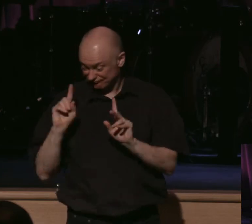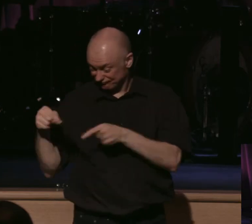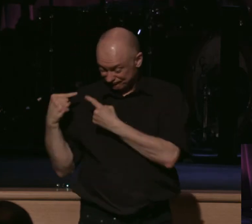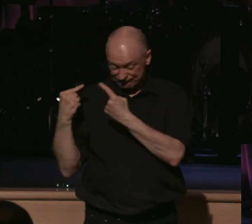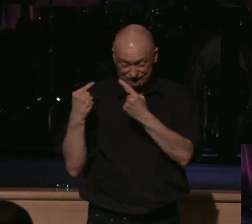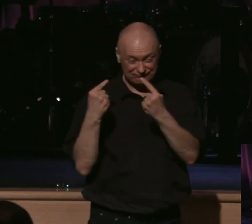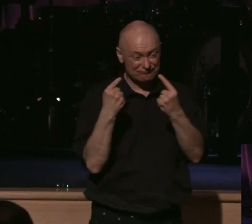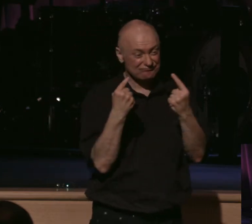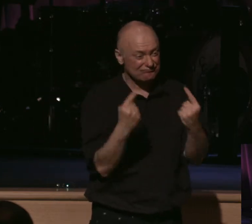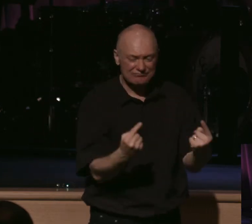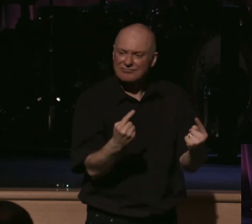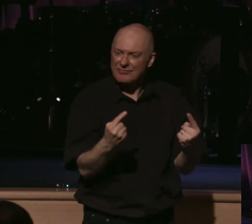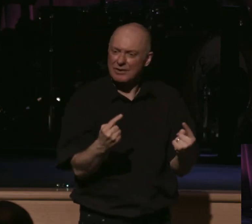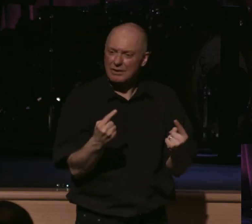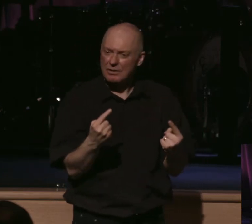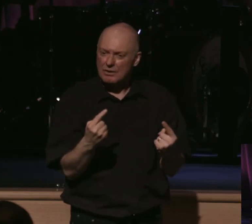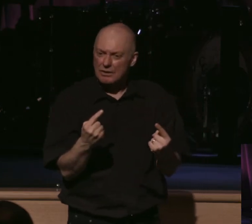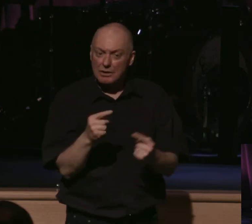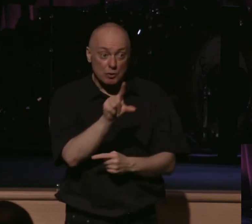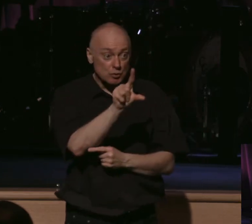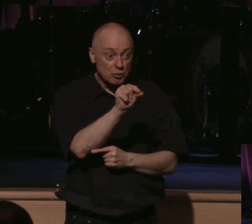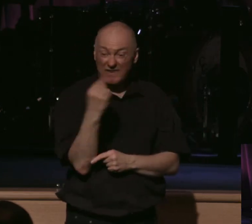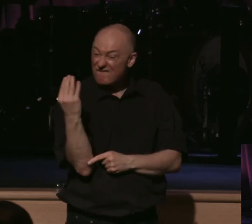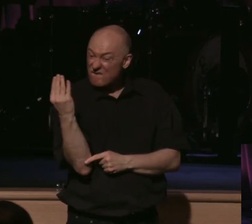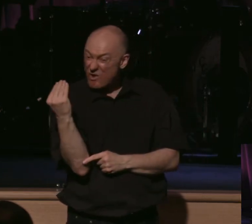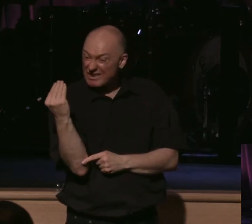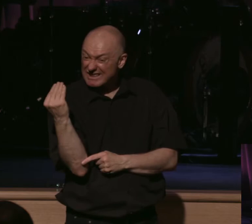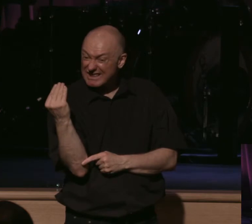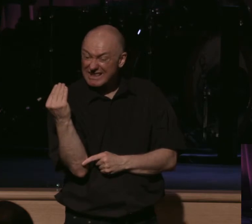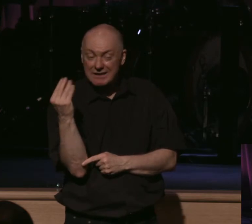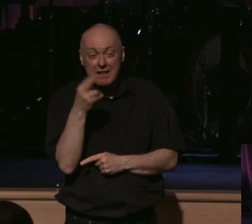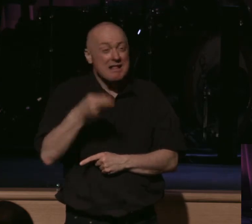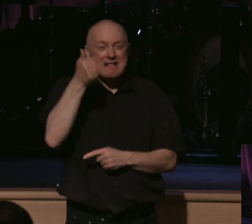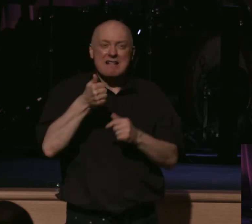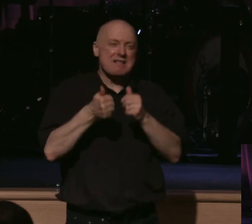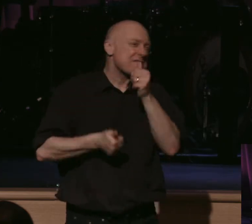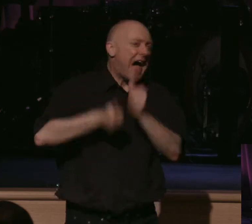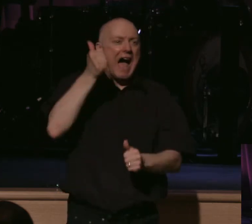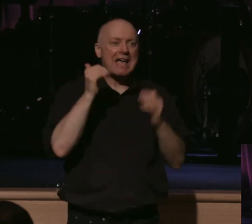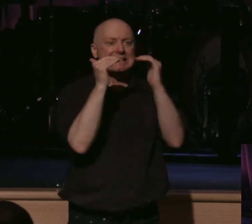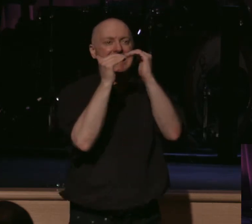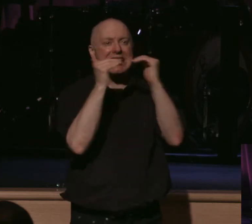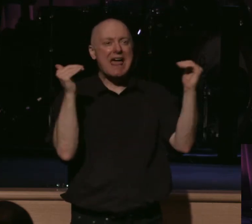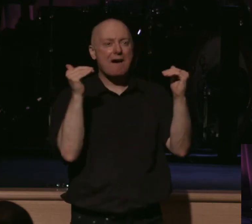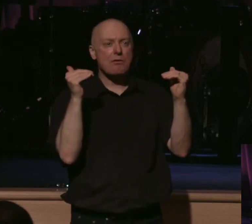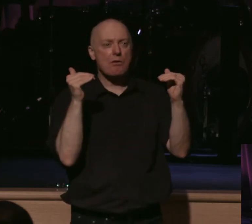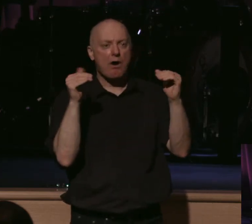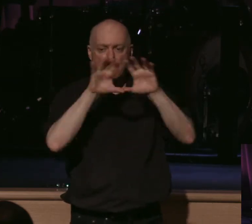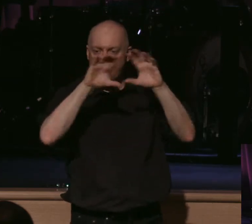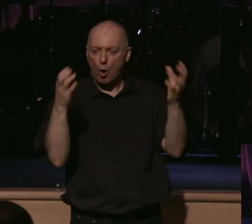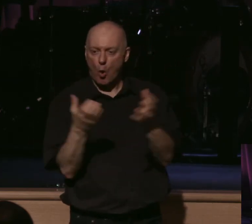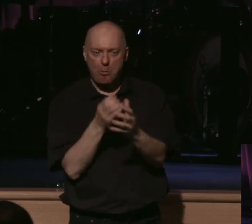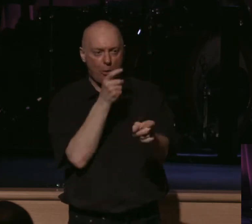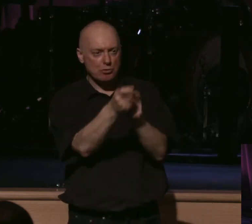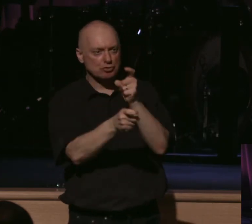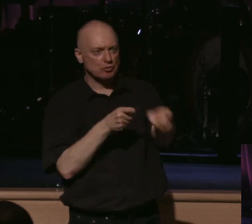era. 2014, the highest level of global persecution in the modern